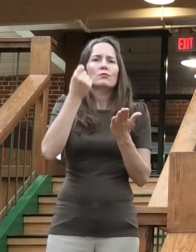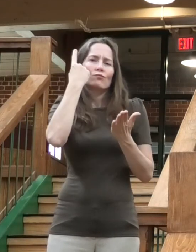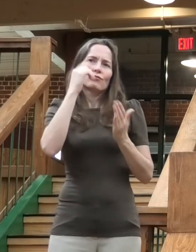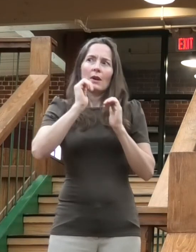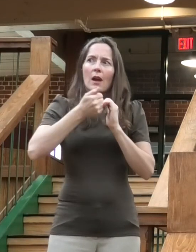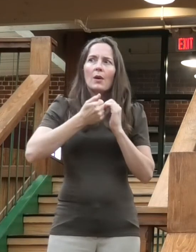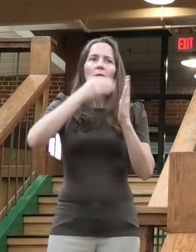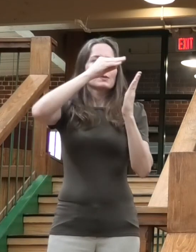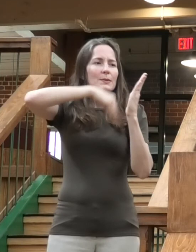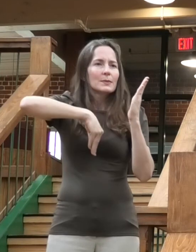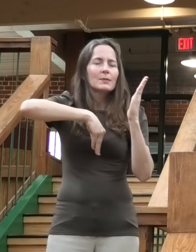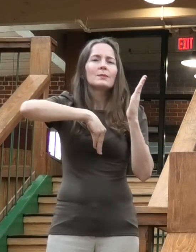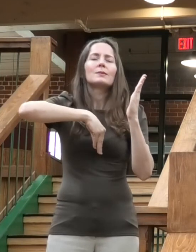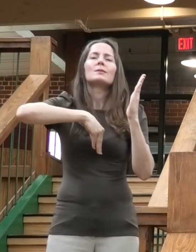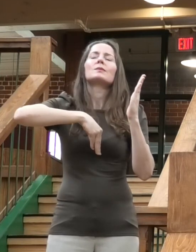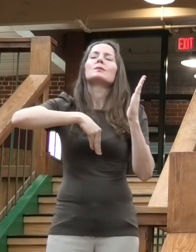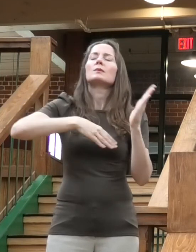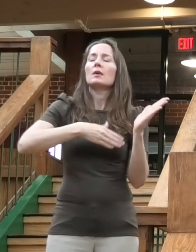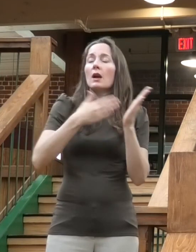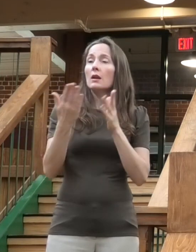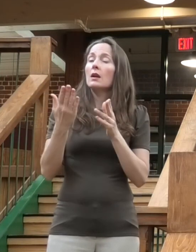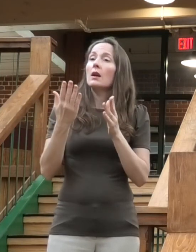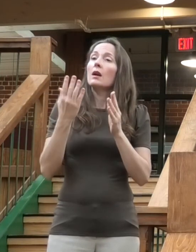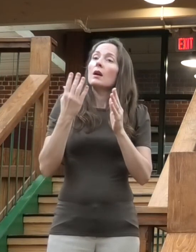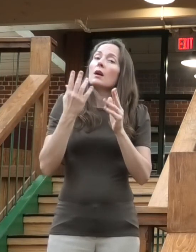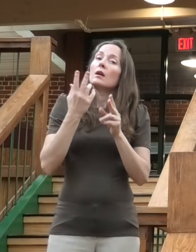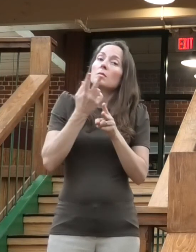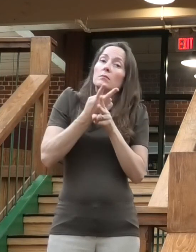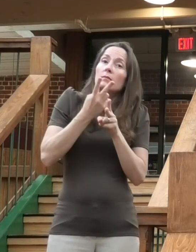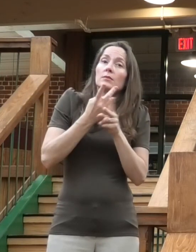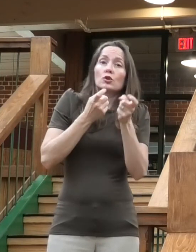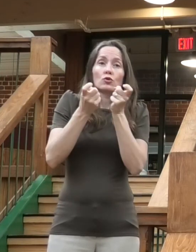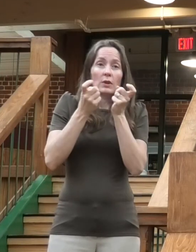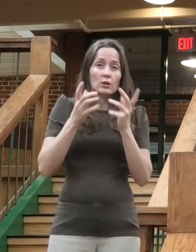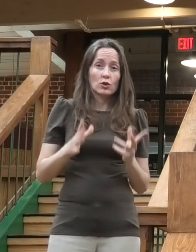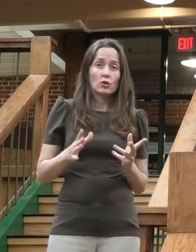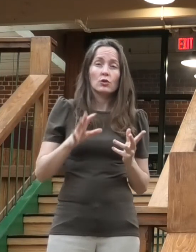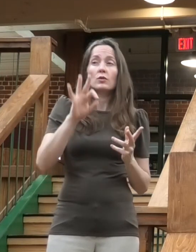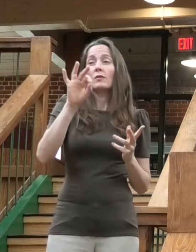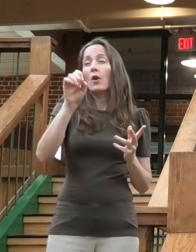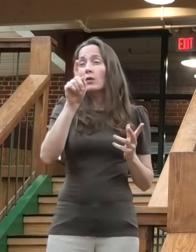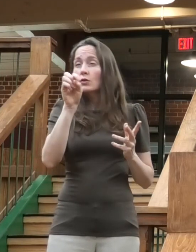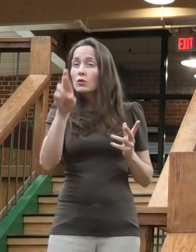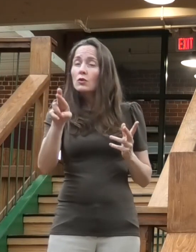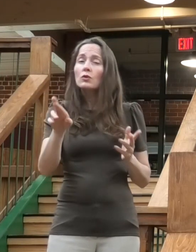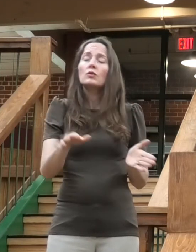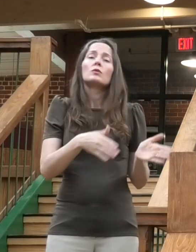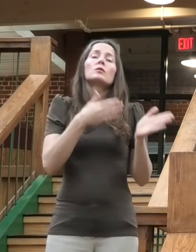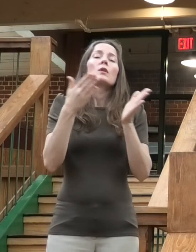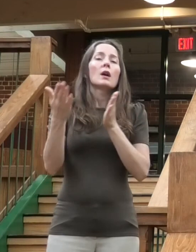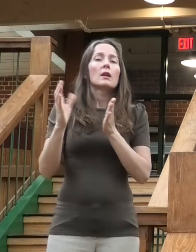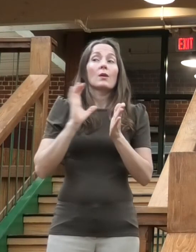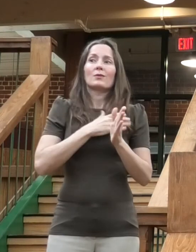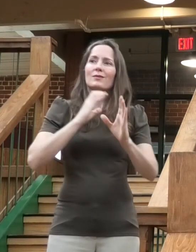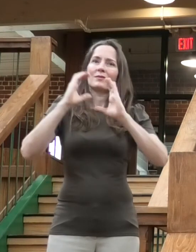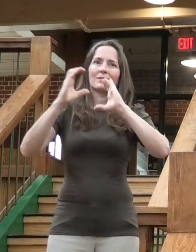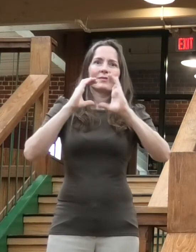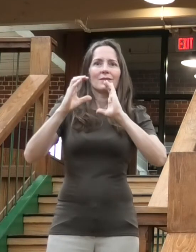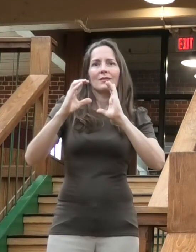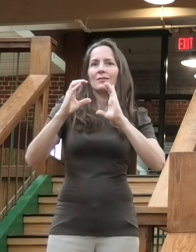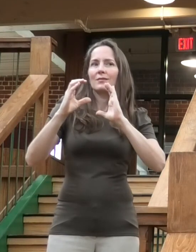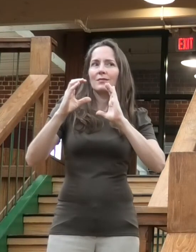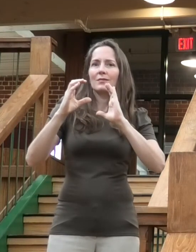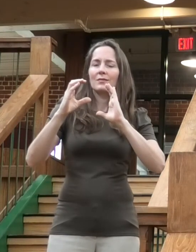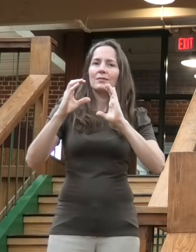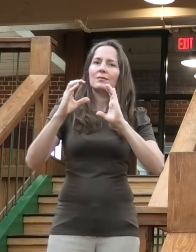director Mike Foster, and our mill operations manager and communications expert and everything person you can imagine,